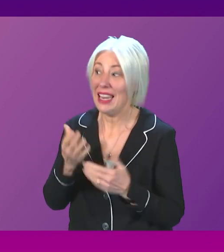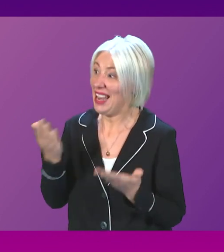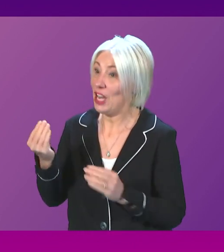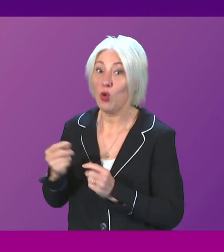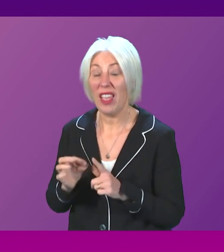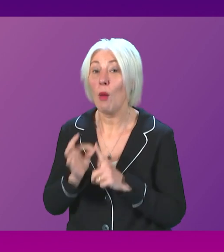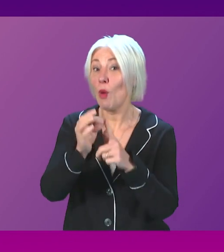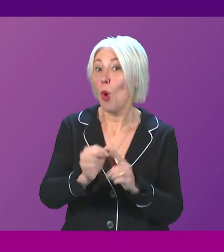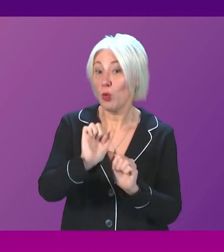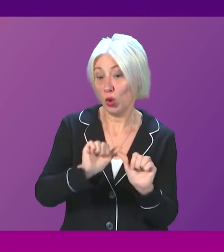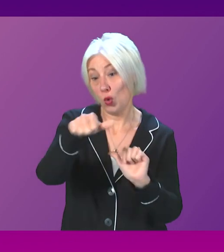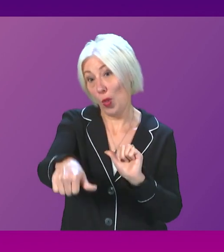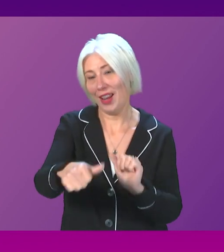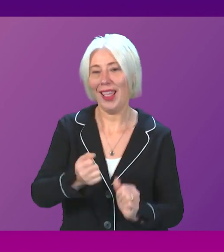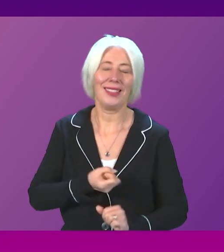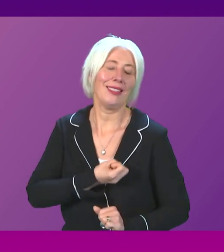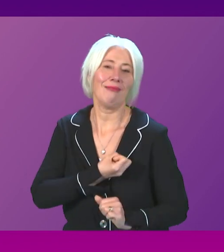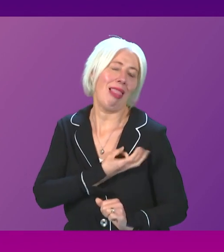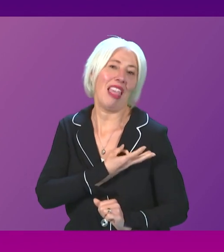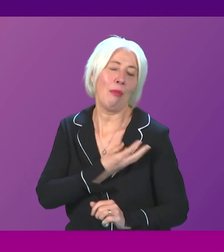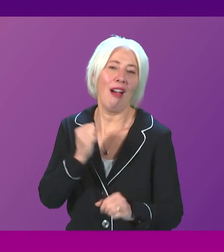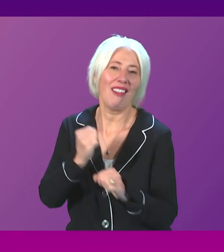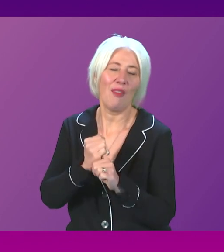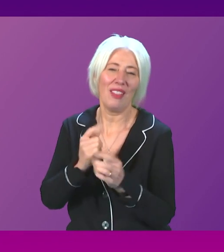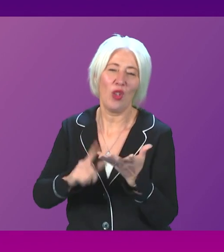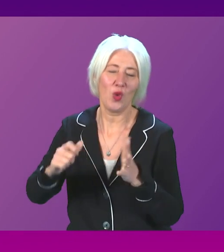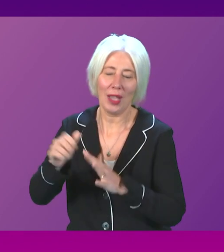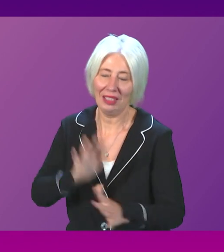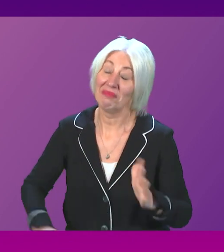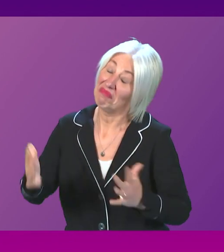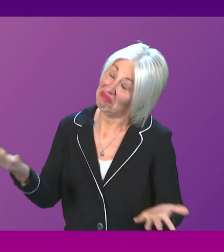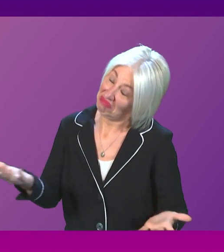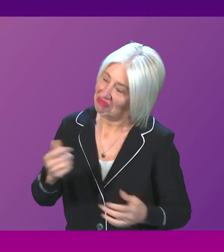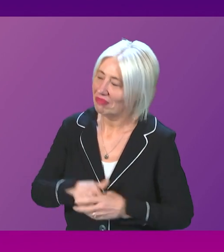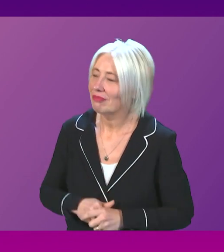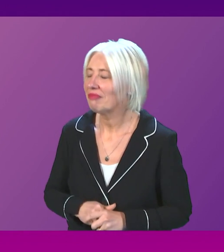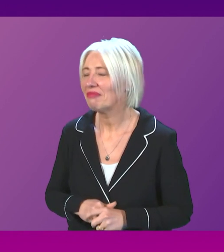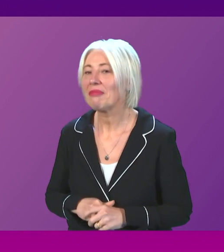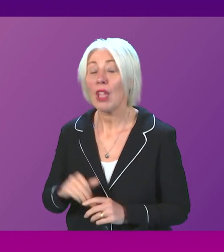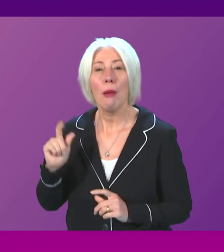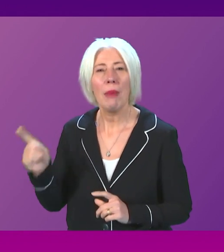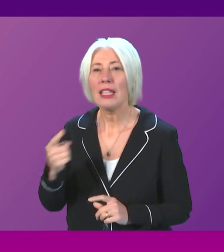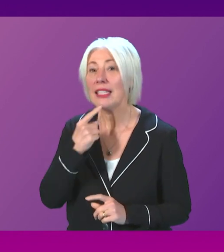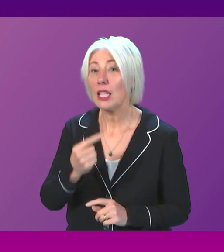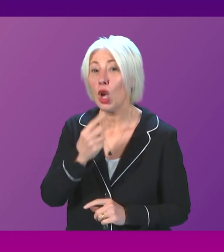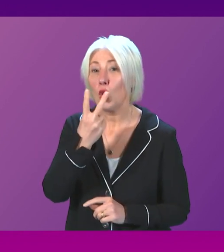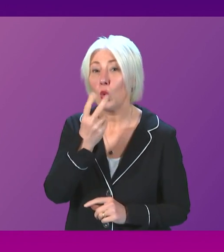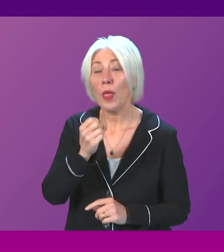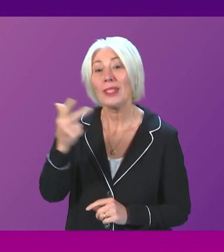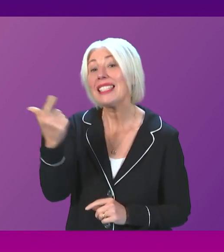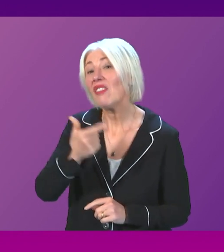Labour government. That's more that we can see. And the First Minister wants to talk about her powers. In 2017,